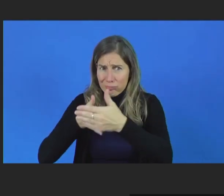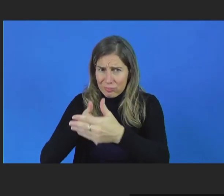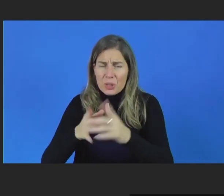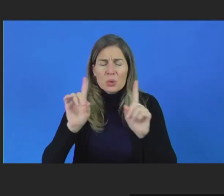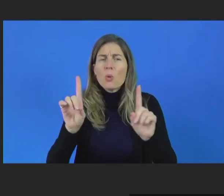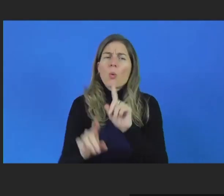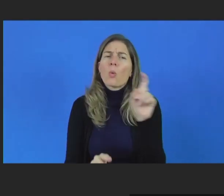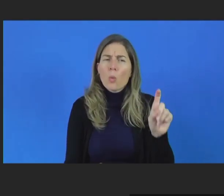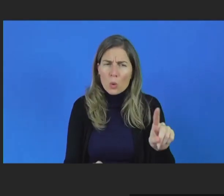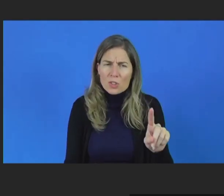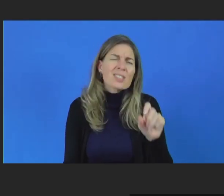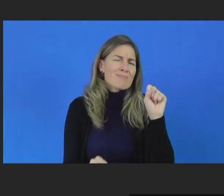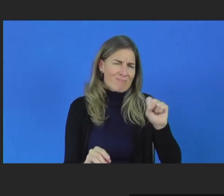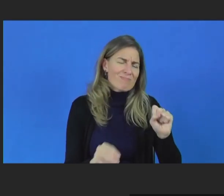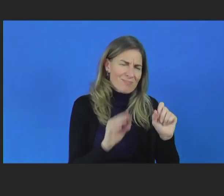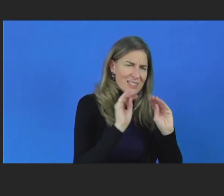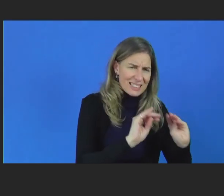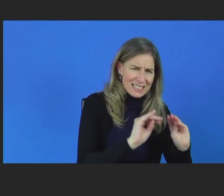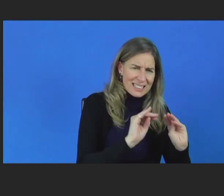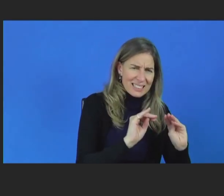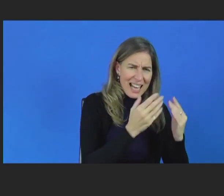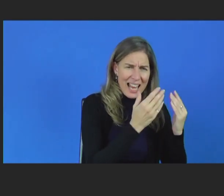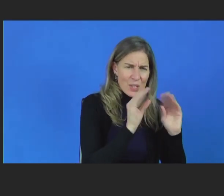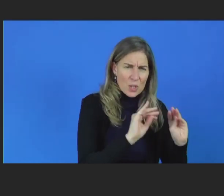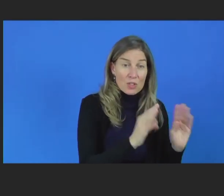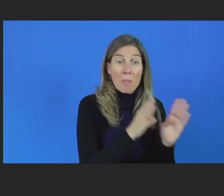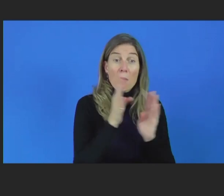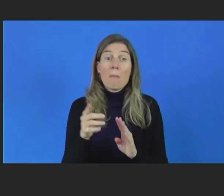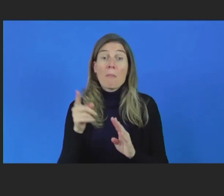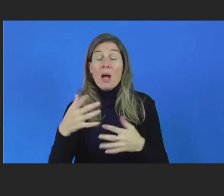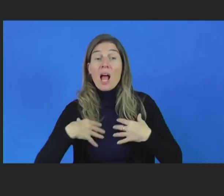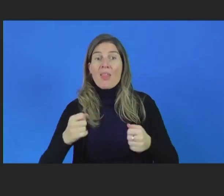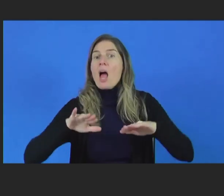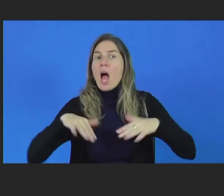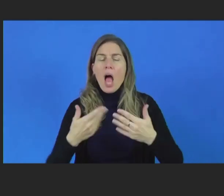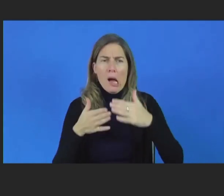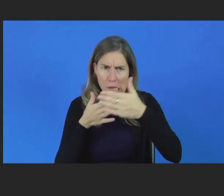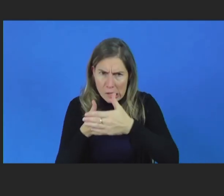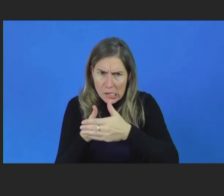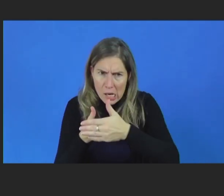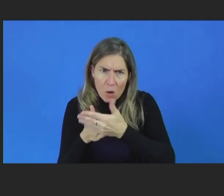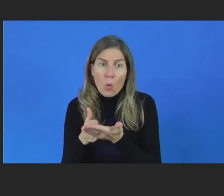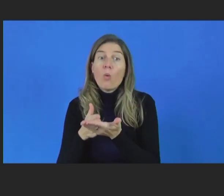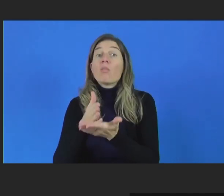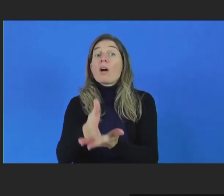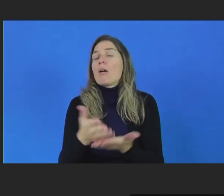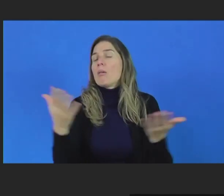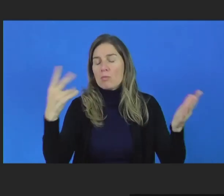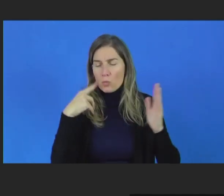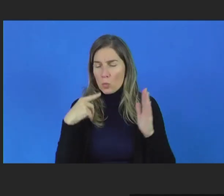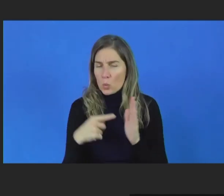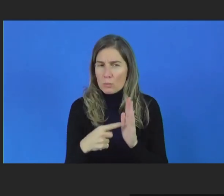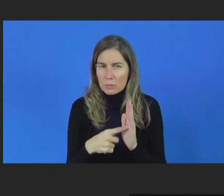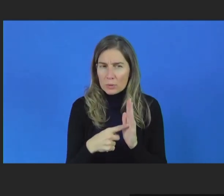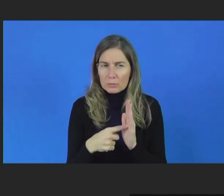education sector where schools were closed, it's in the health sector, how do we overcome these challenges. And many of these were, they